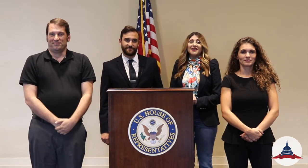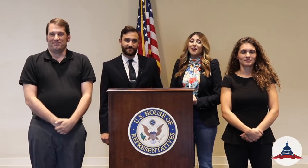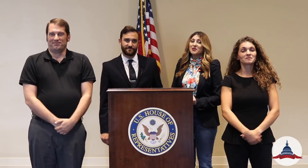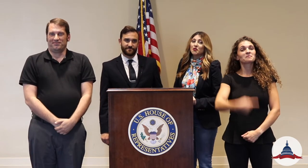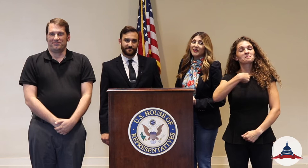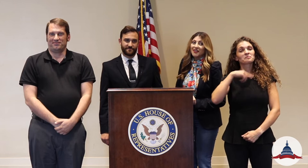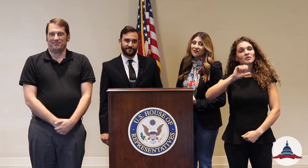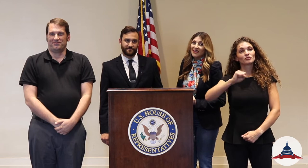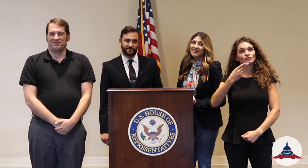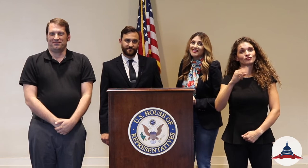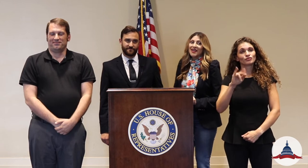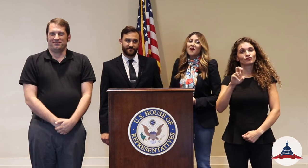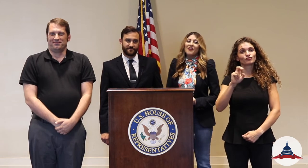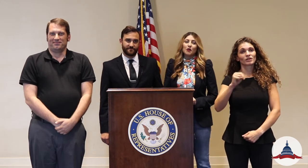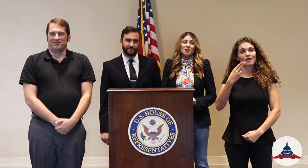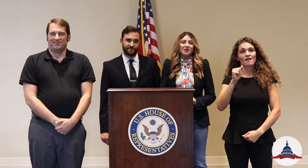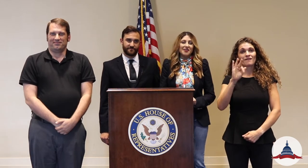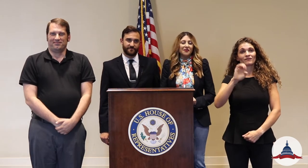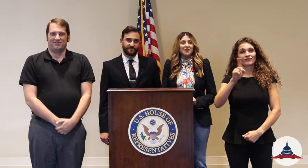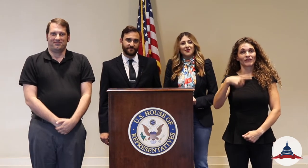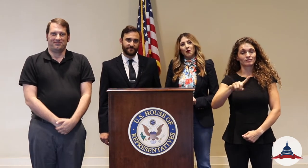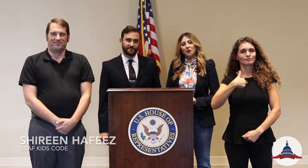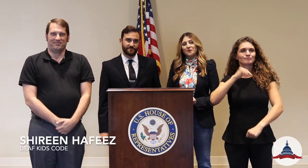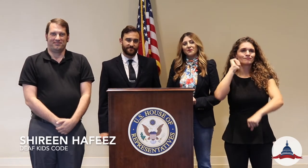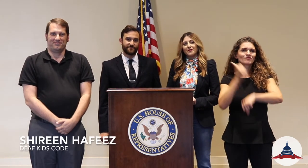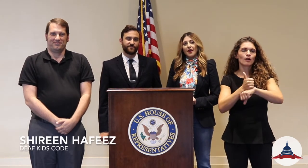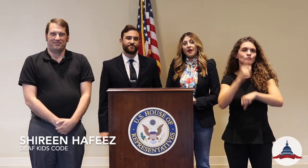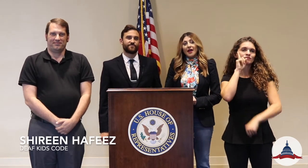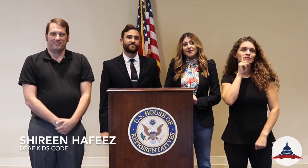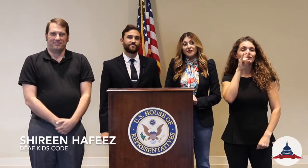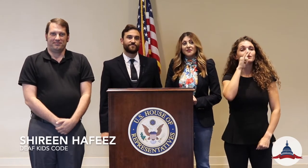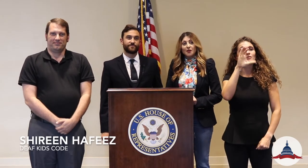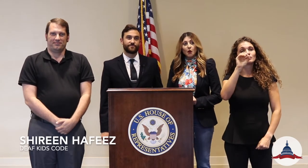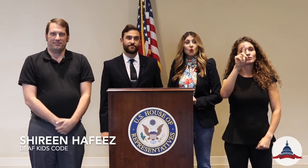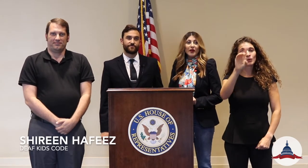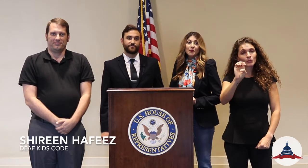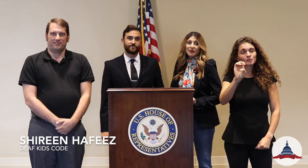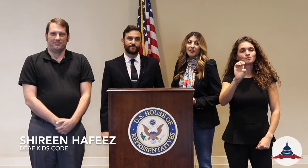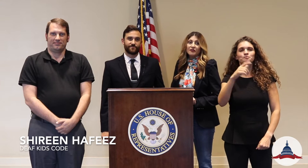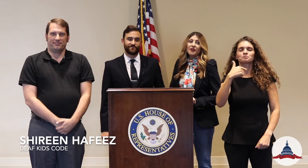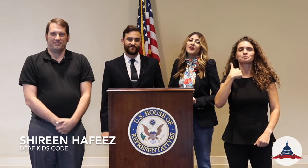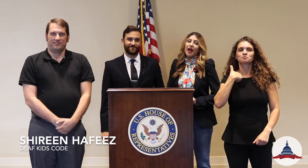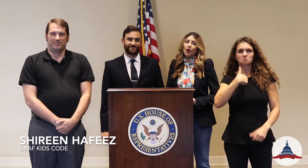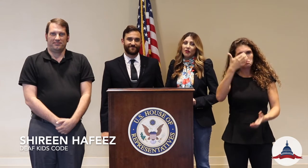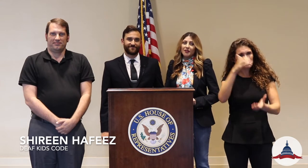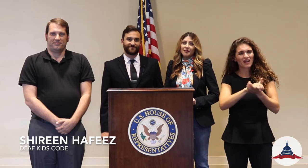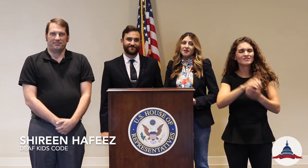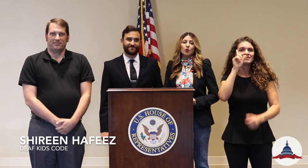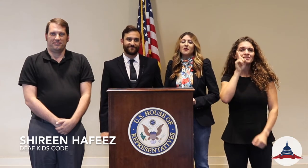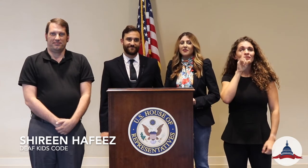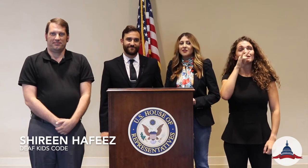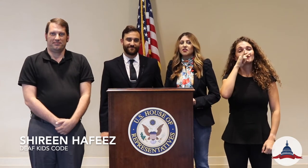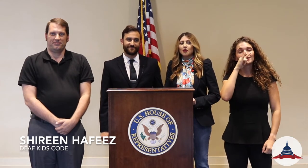And I'm Shireen Hafiz, founder of Deaf Kids Code. At Deaf Kids Code, we believe that our